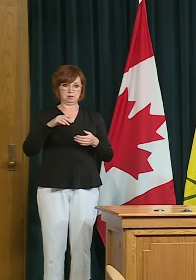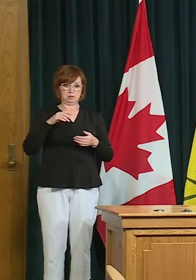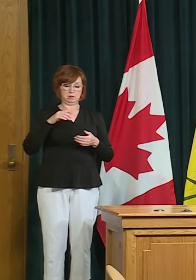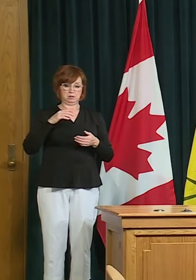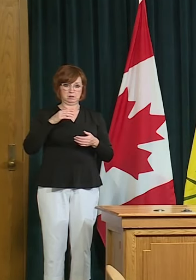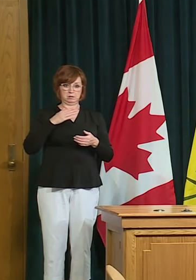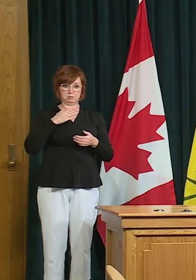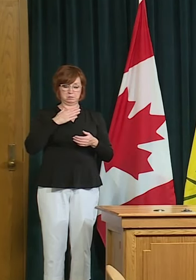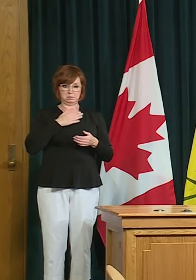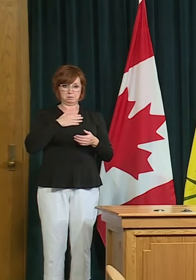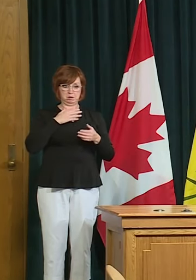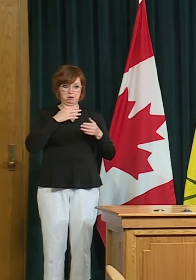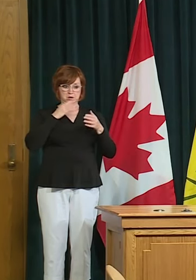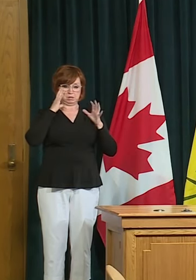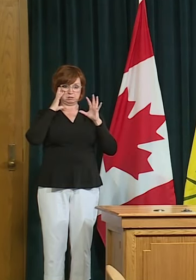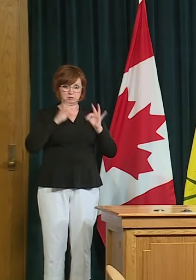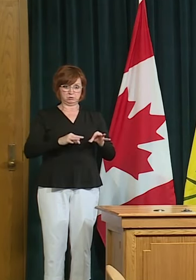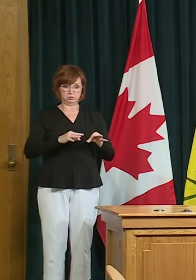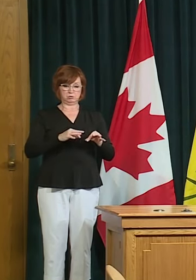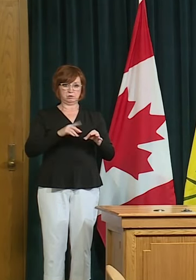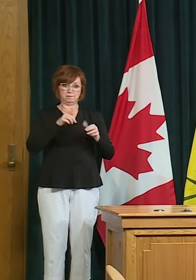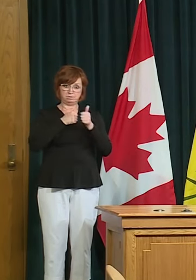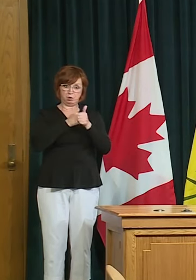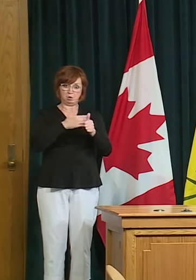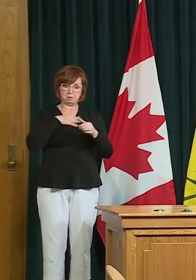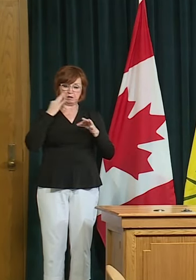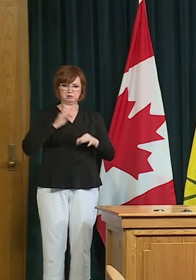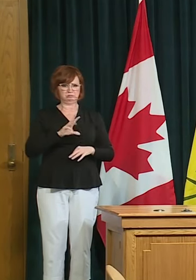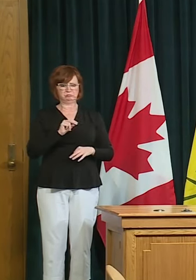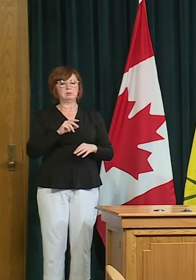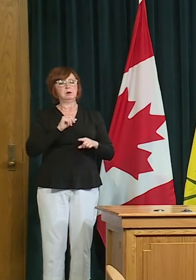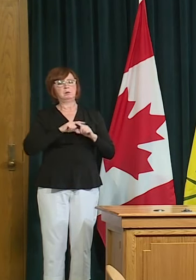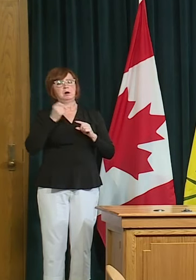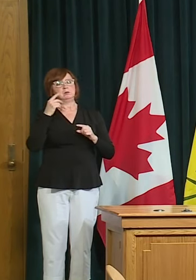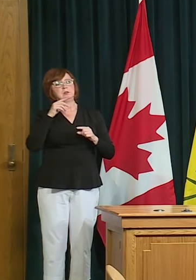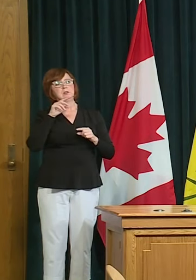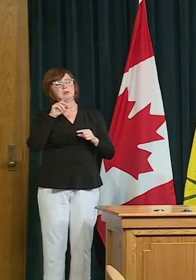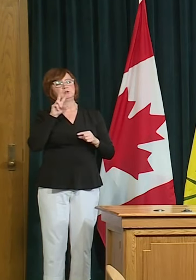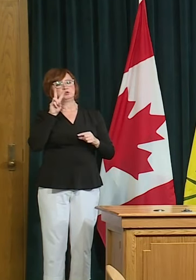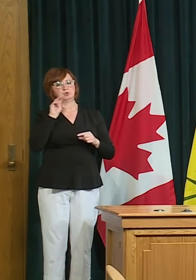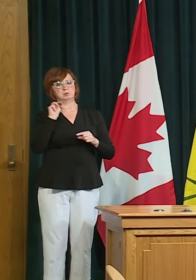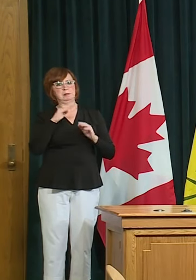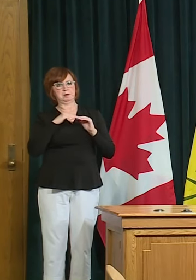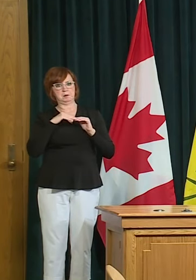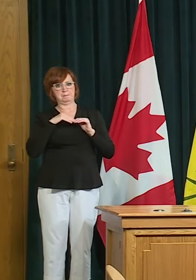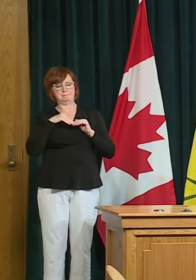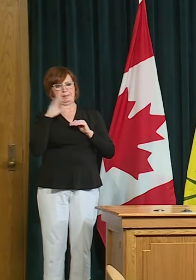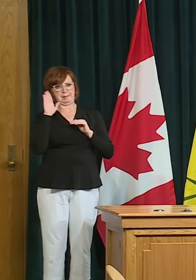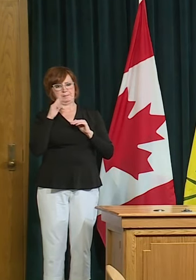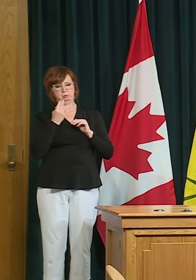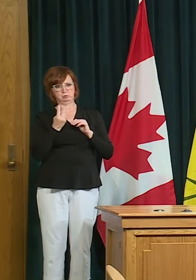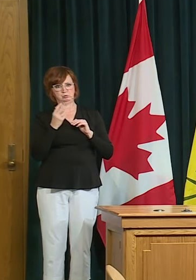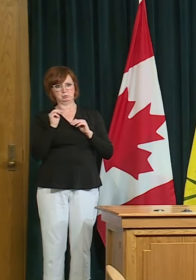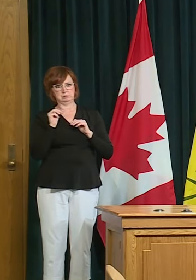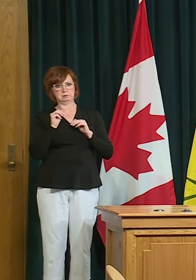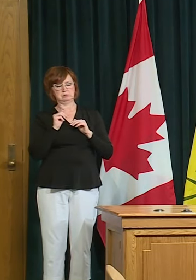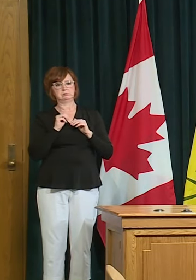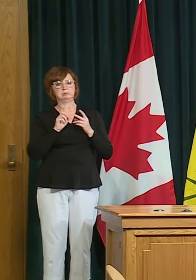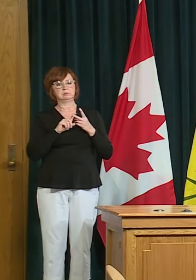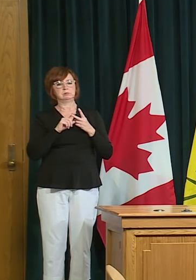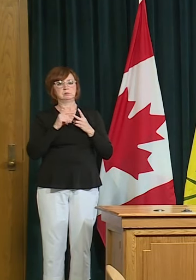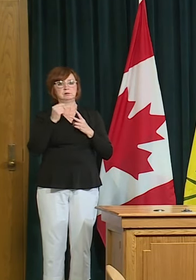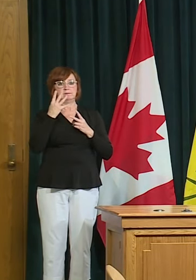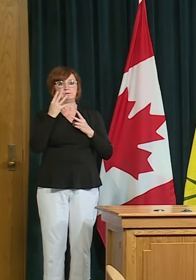walking two meters is the minimum there's no harm staying four or five meters away and if you meet a friend or neighbor and you want to talk